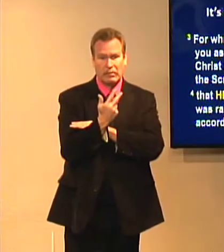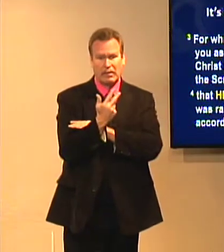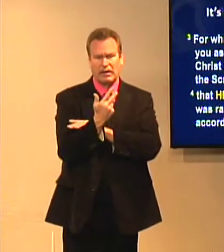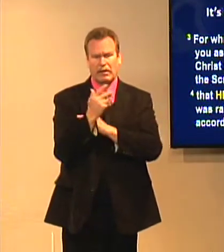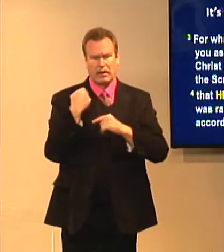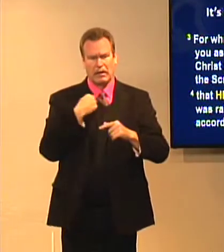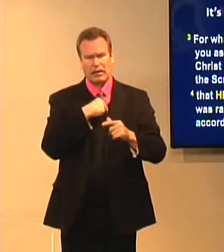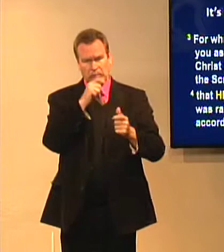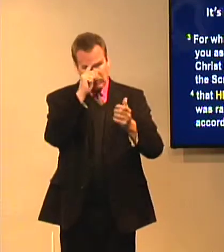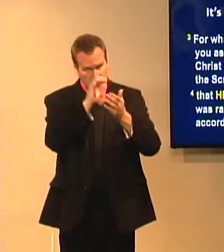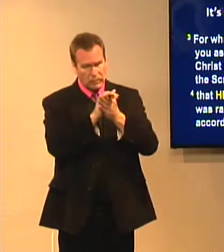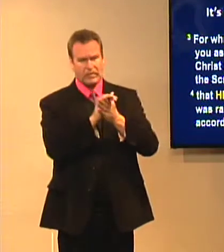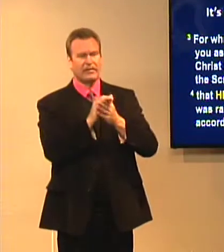entombed for three days.